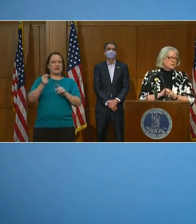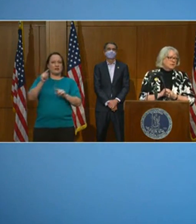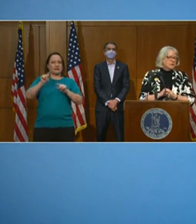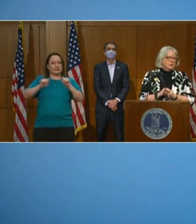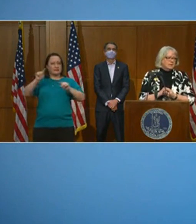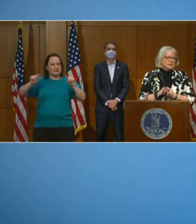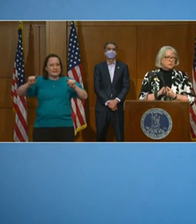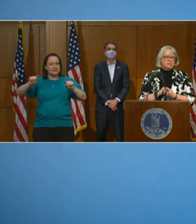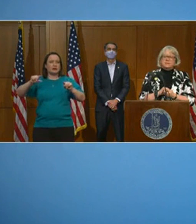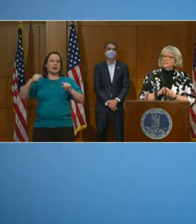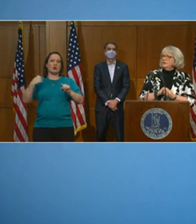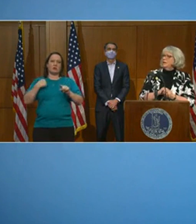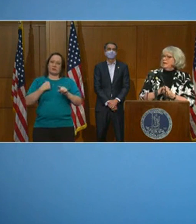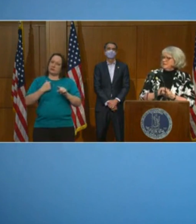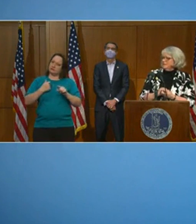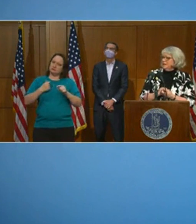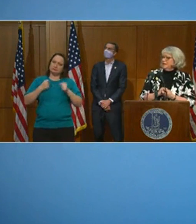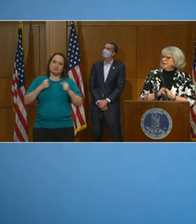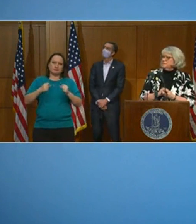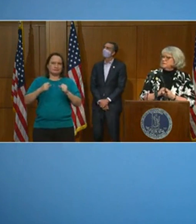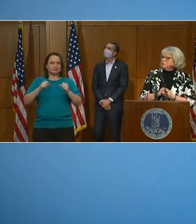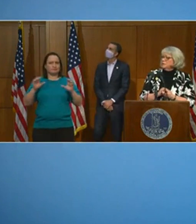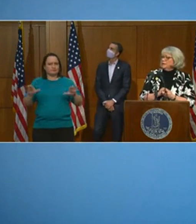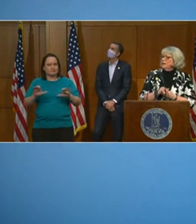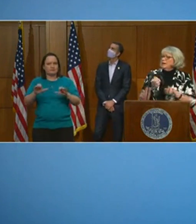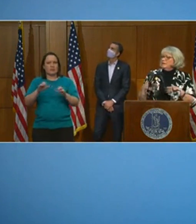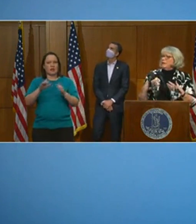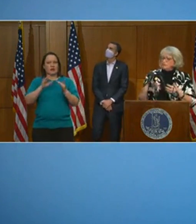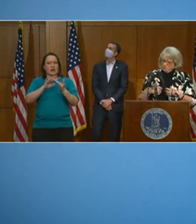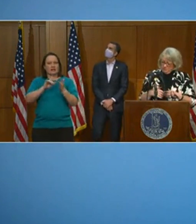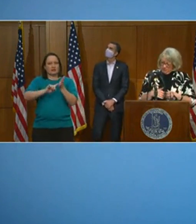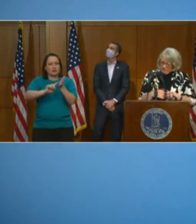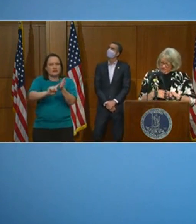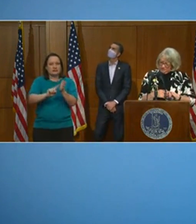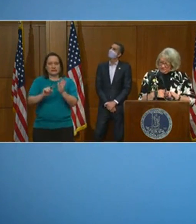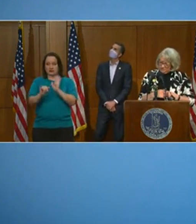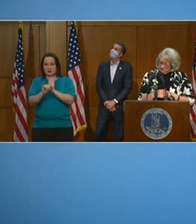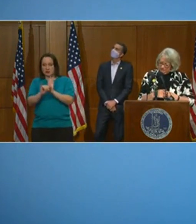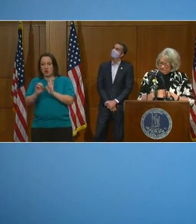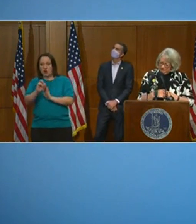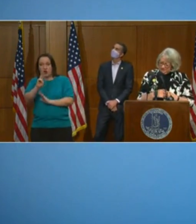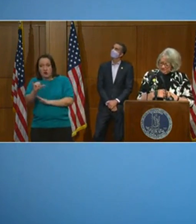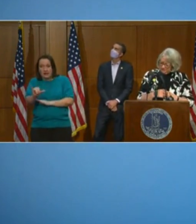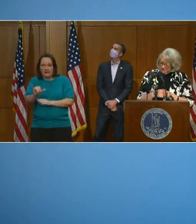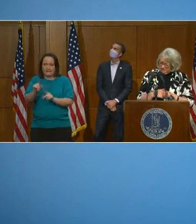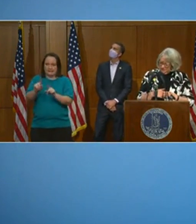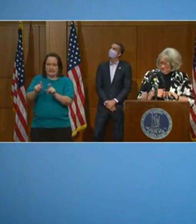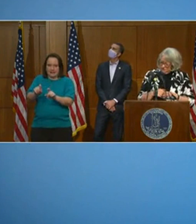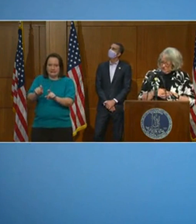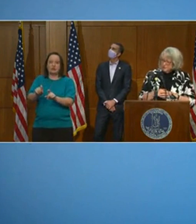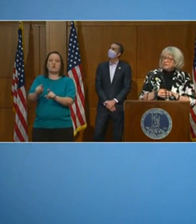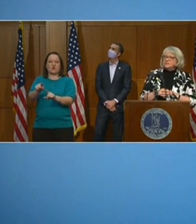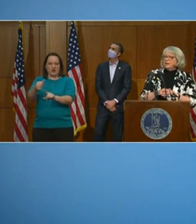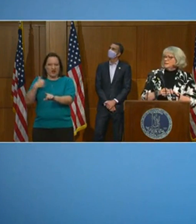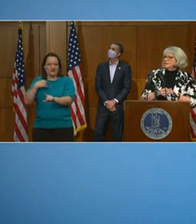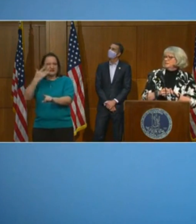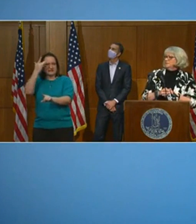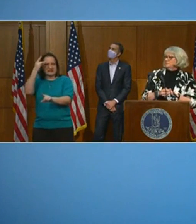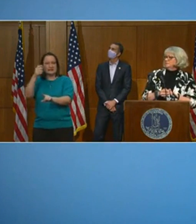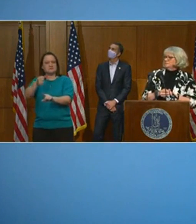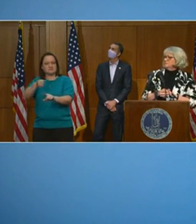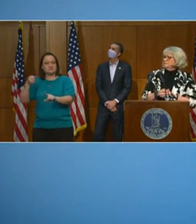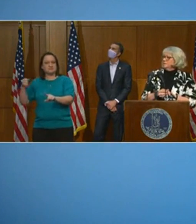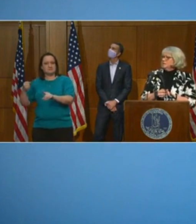aggressively at contact tracing, identifying cases early, and making sure people have accessibility to test. Next slide.